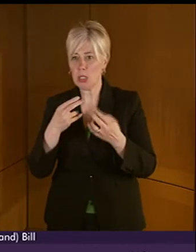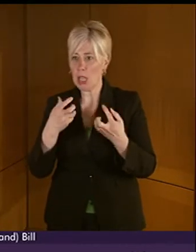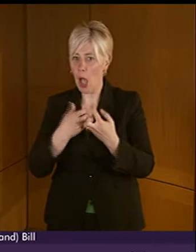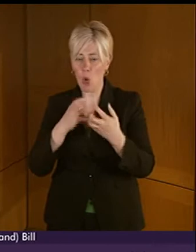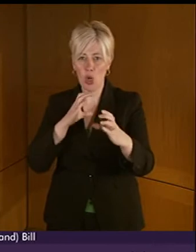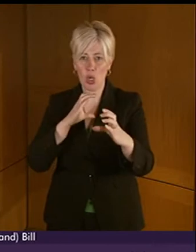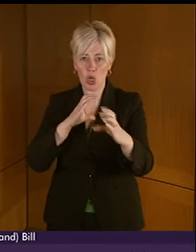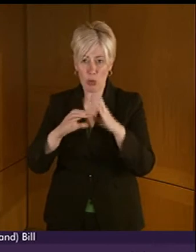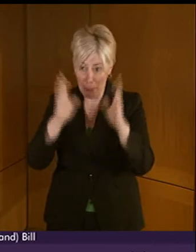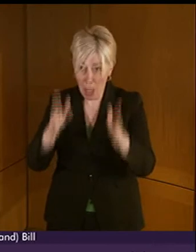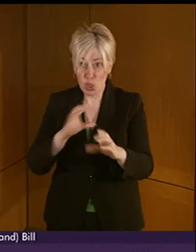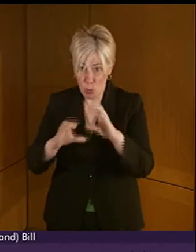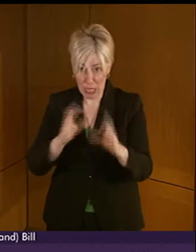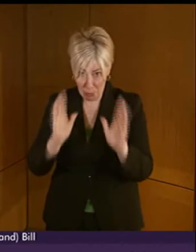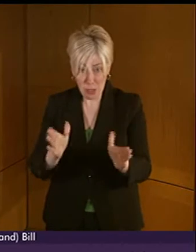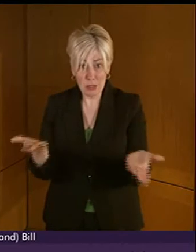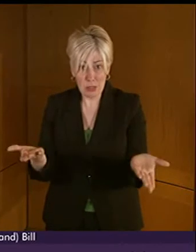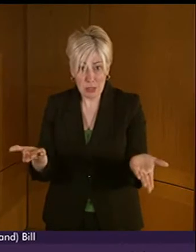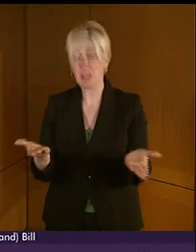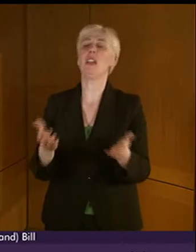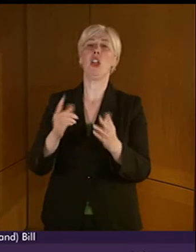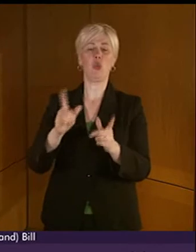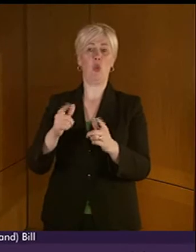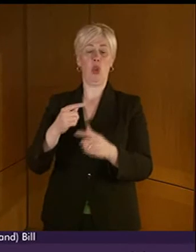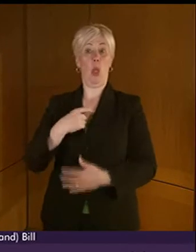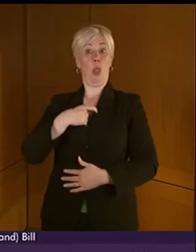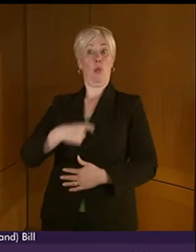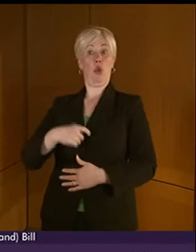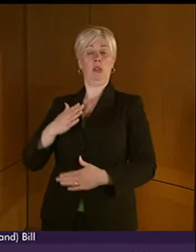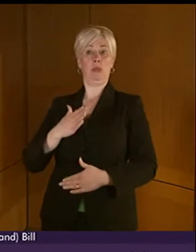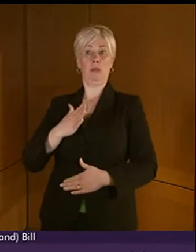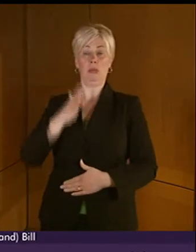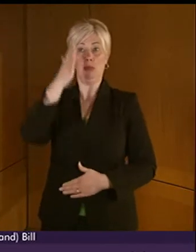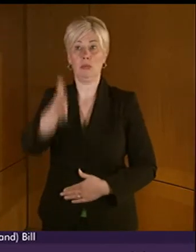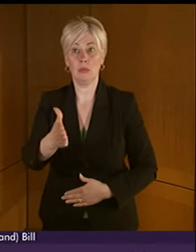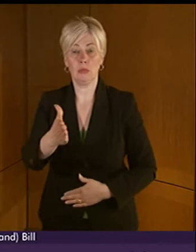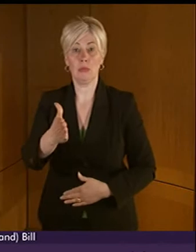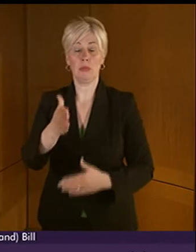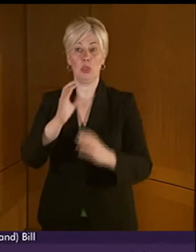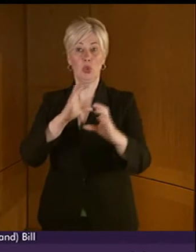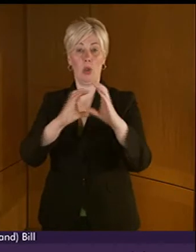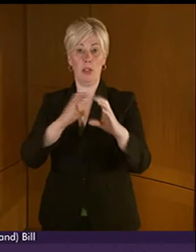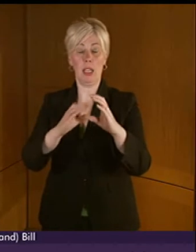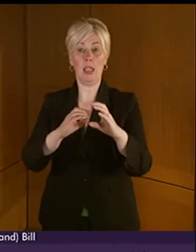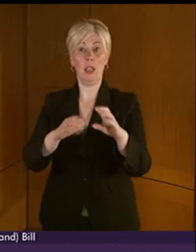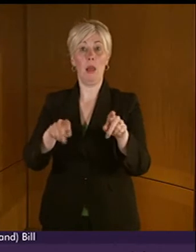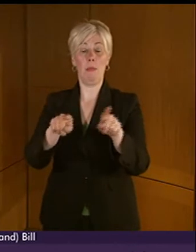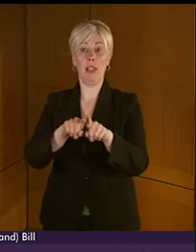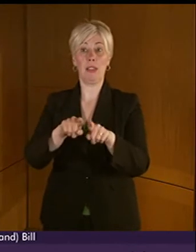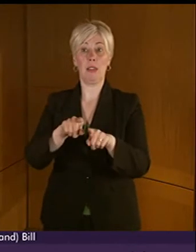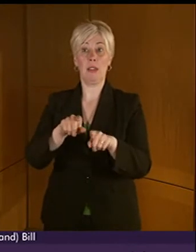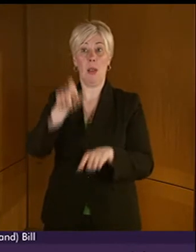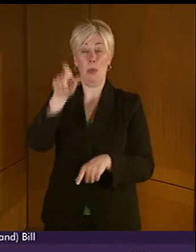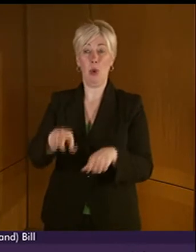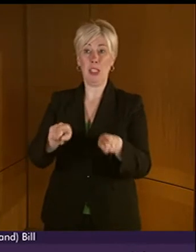need to be able to communicate well and not only the person going for the assistant needing to communicate well but the person giving bad